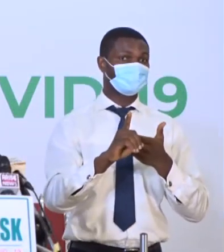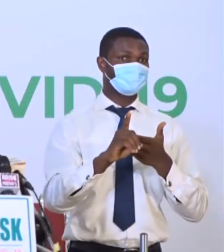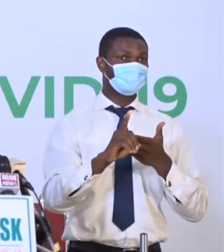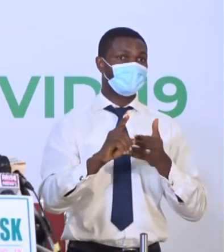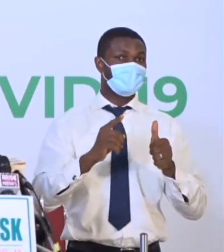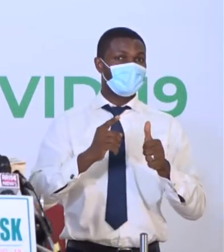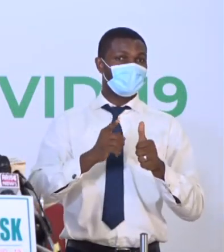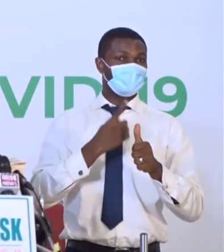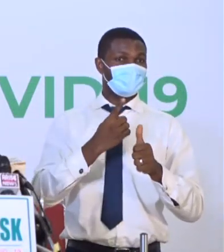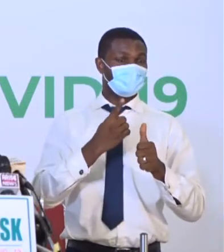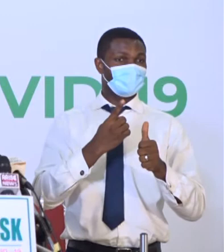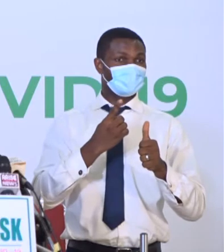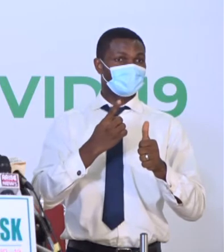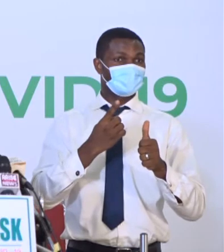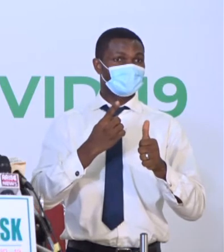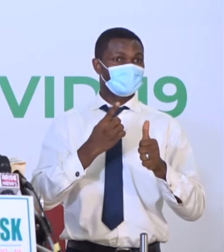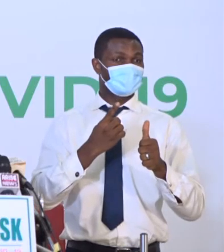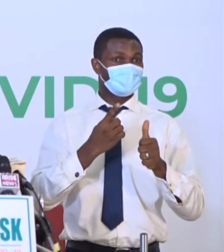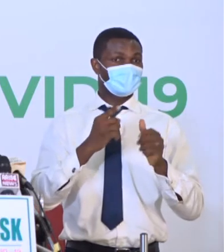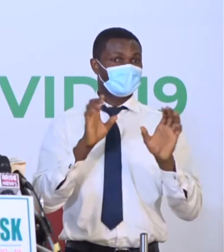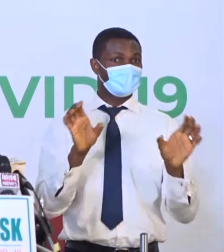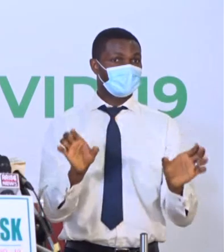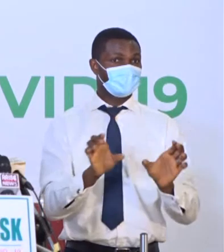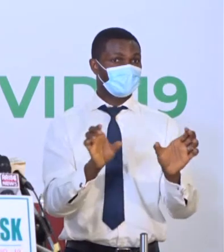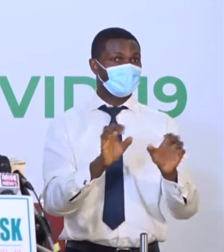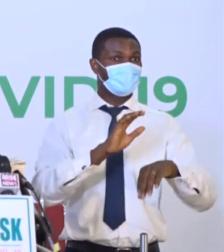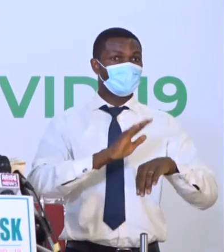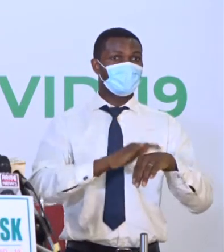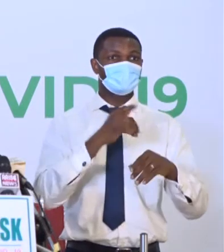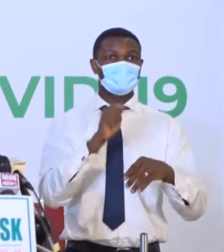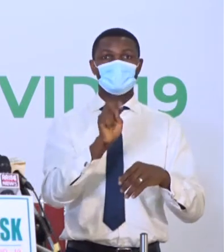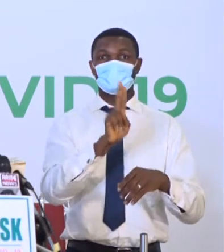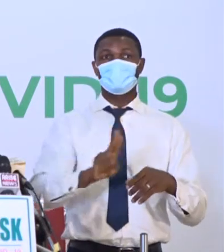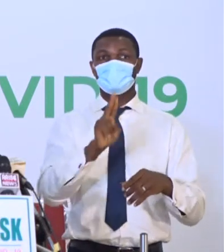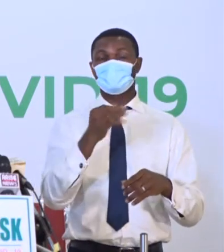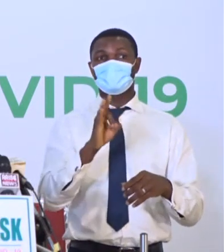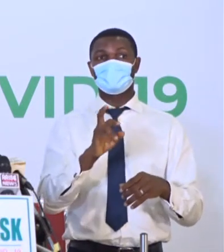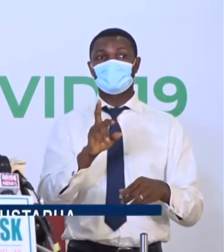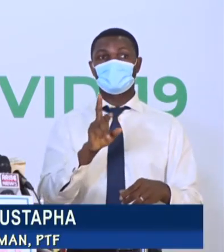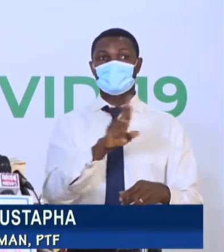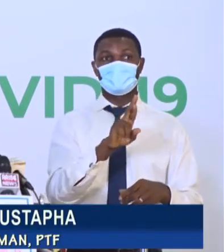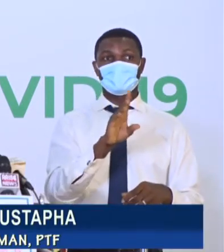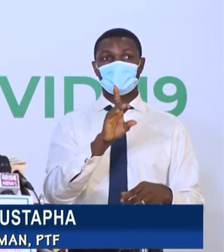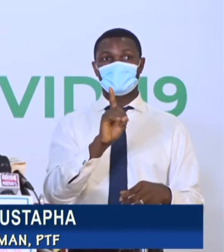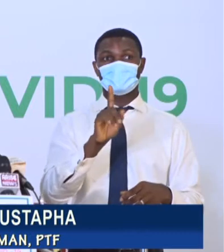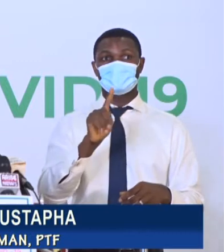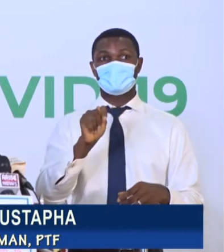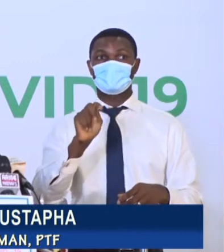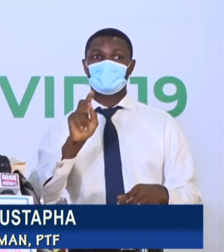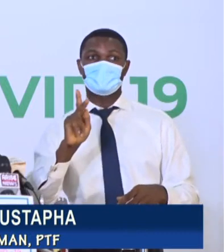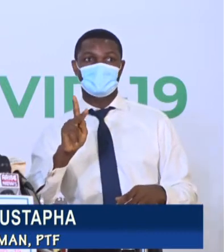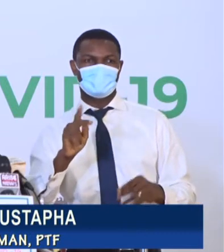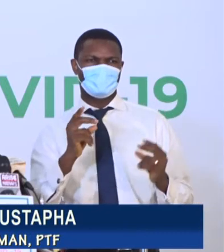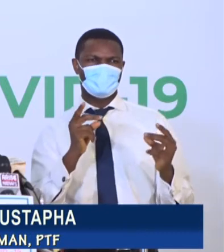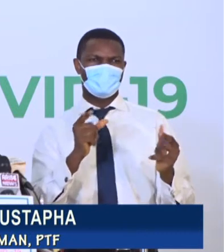on the use of the rapid diagnostic test kits, RDTs, will be rolled out in